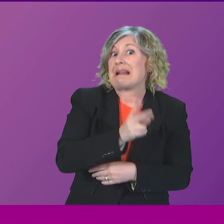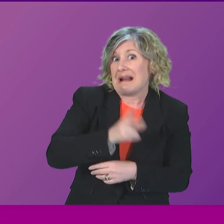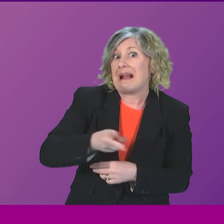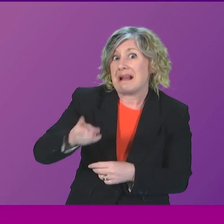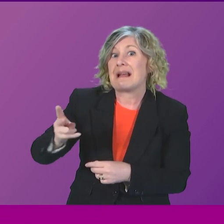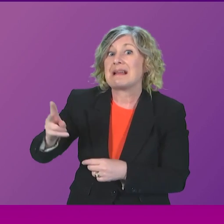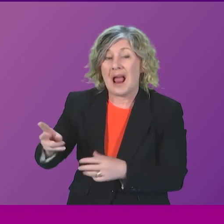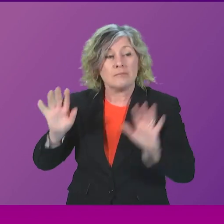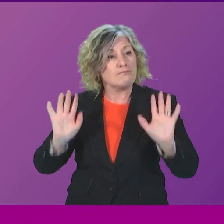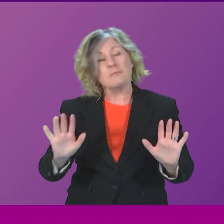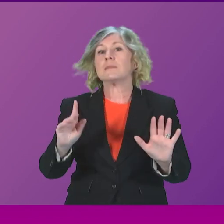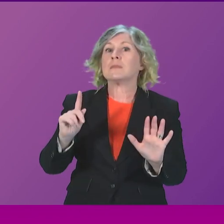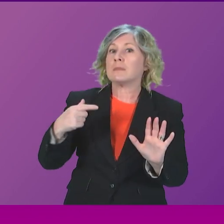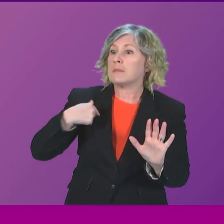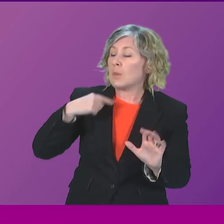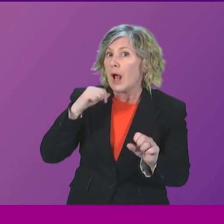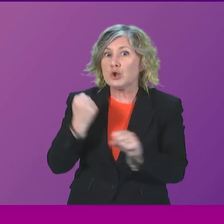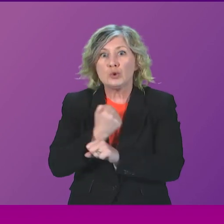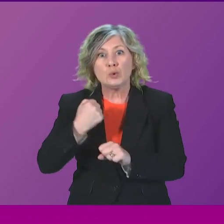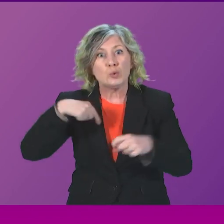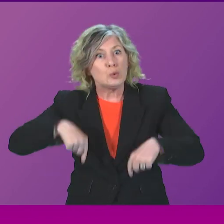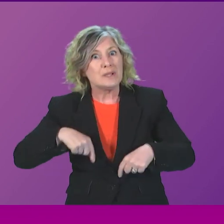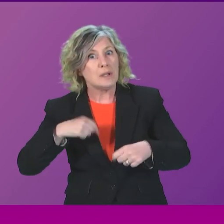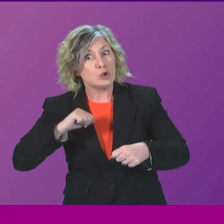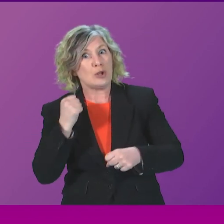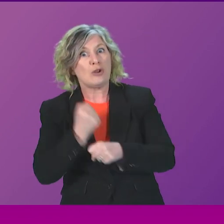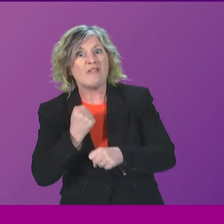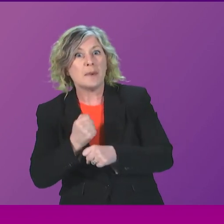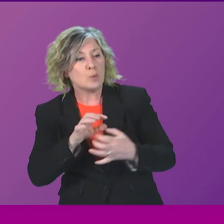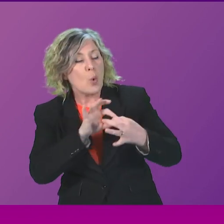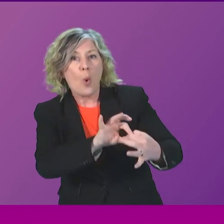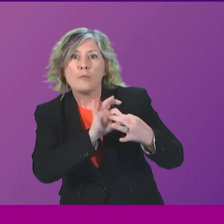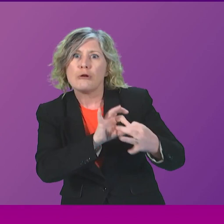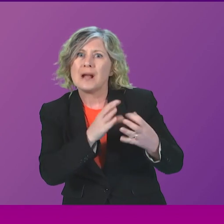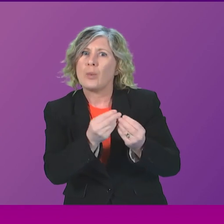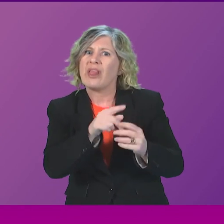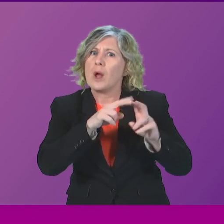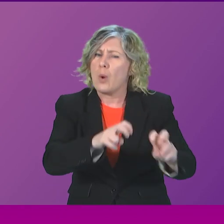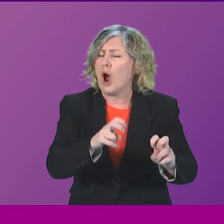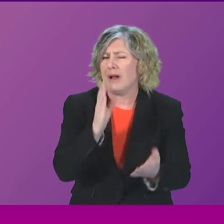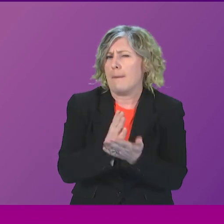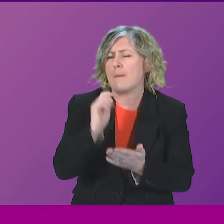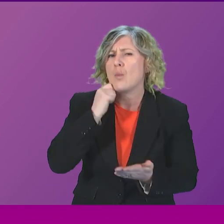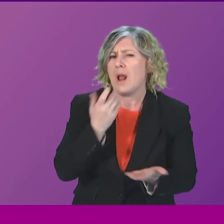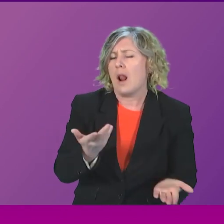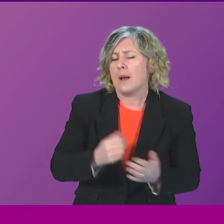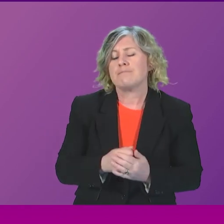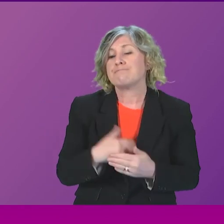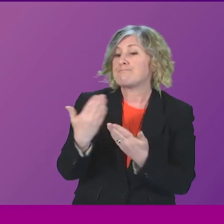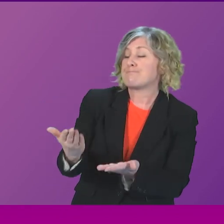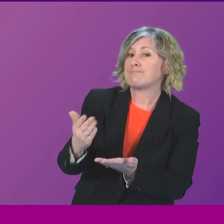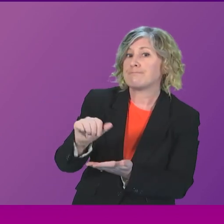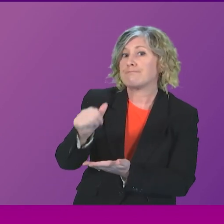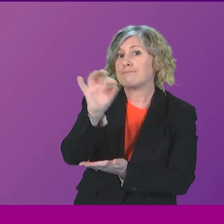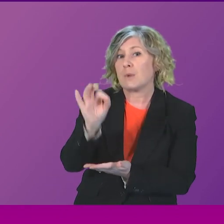whatever we can do to cooperate with the inquiry from the Scottish Government, we absolutely will. Anna Sarwa. I hear what the